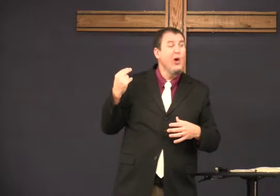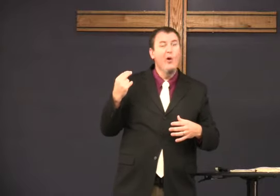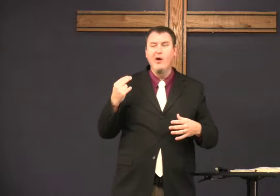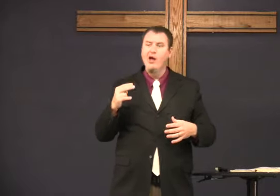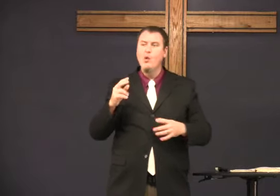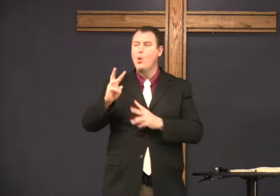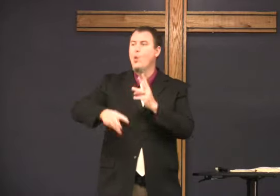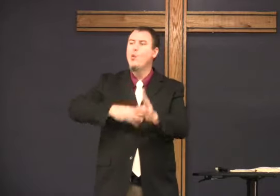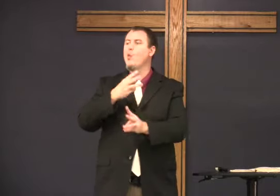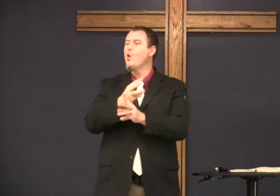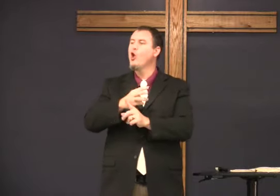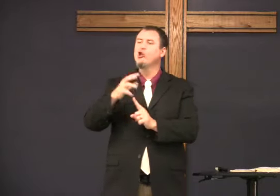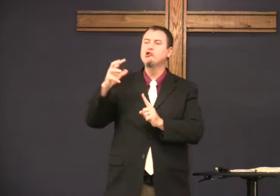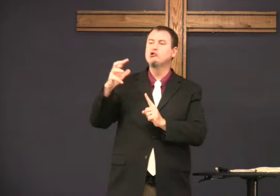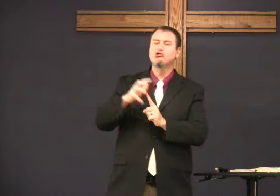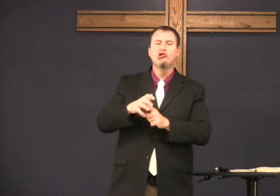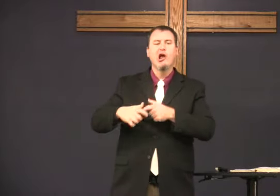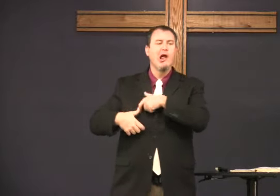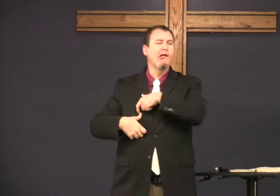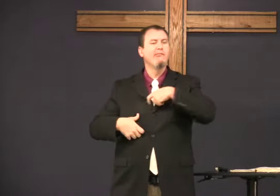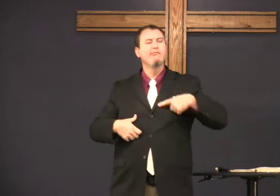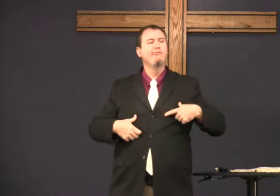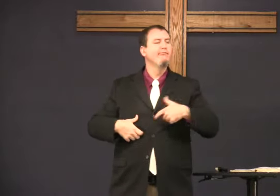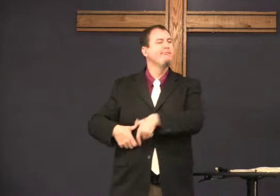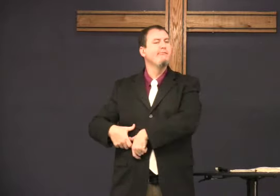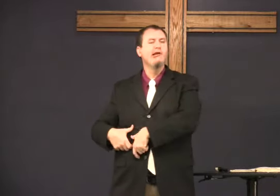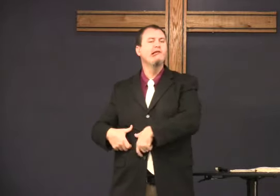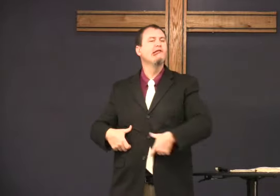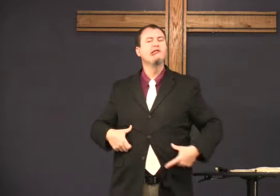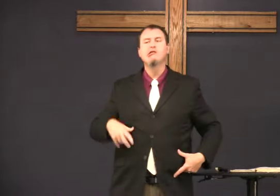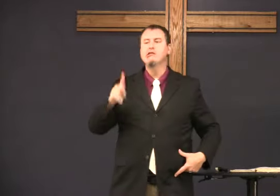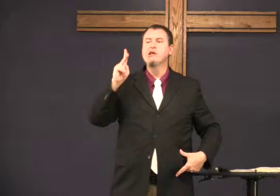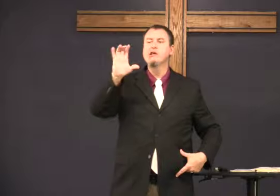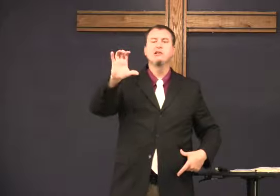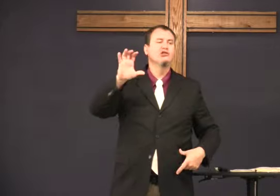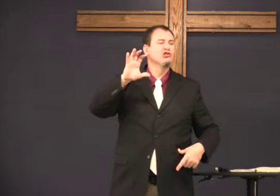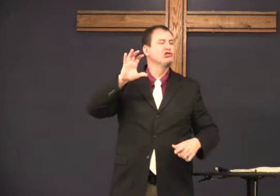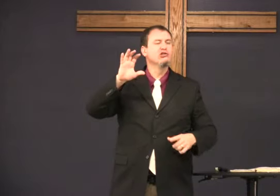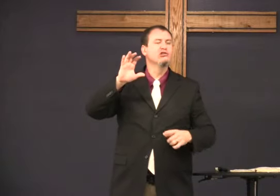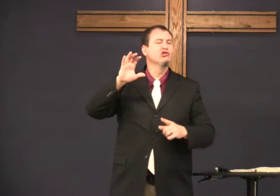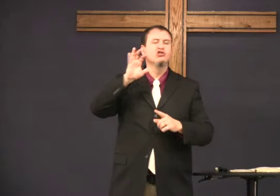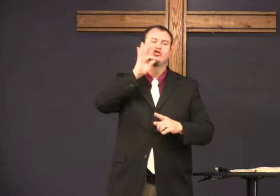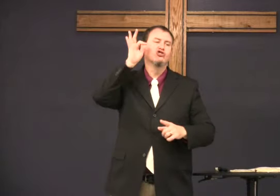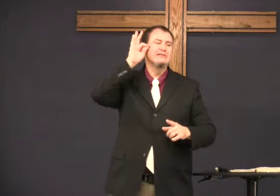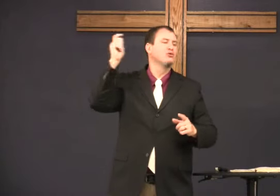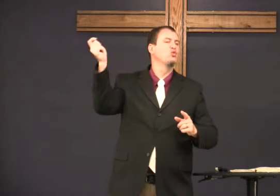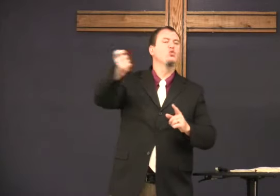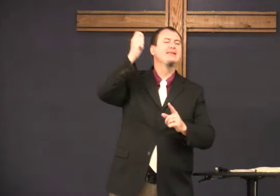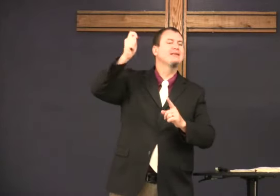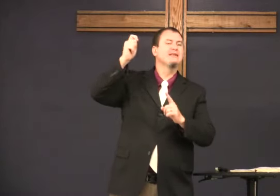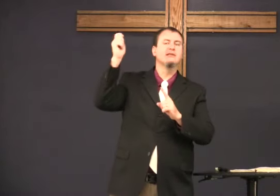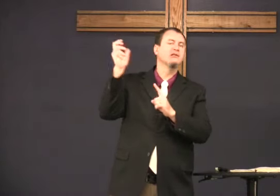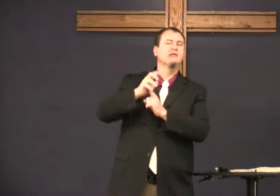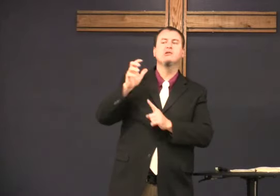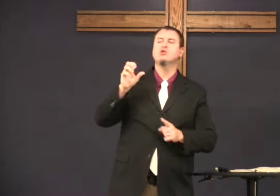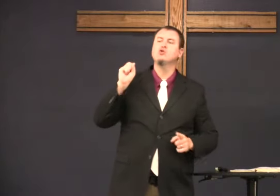You know, so we have KC shirts from two years ago that have KC Chiefs